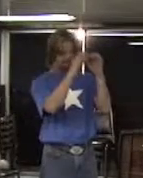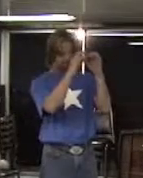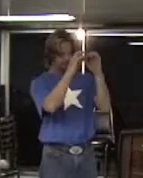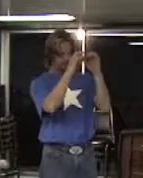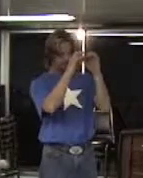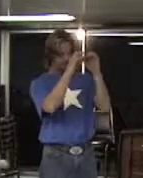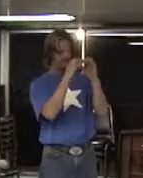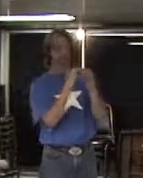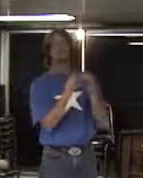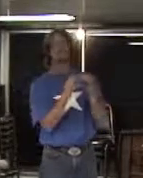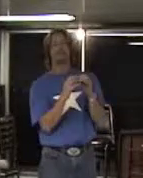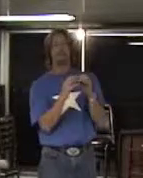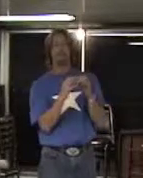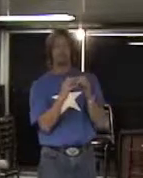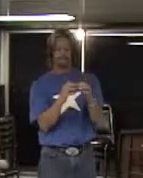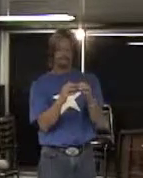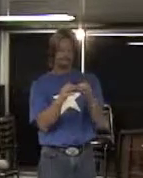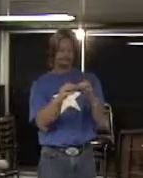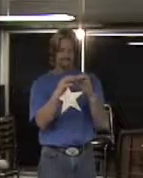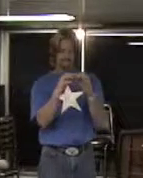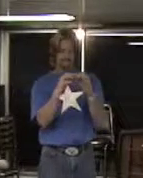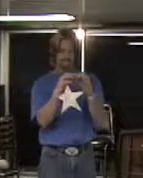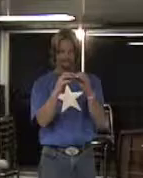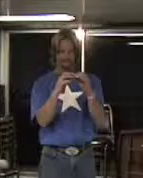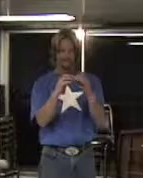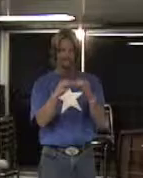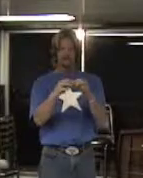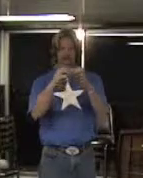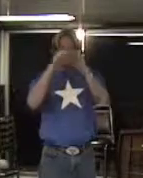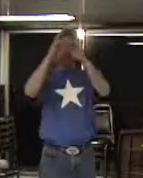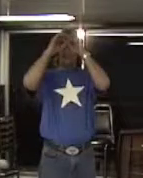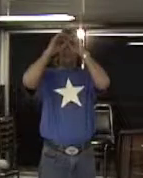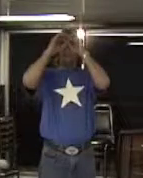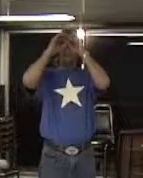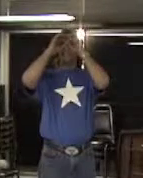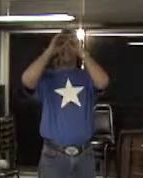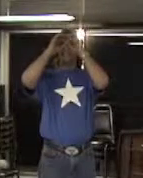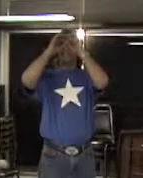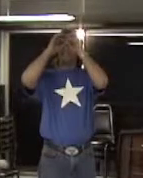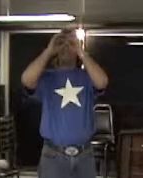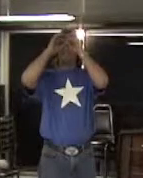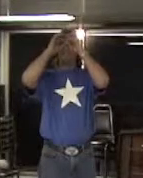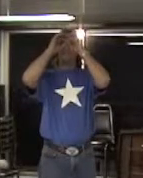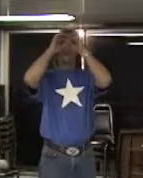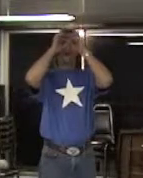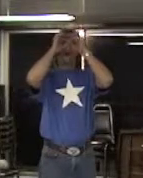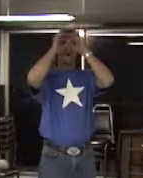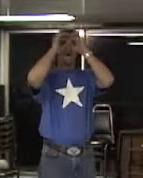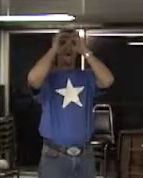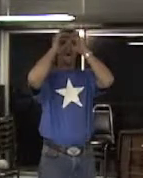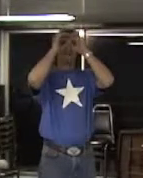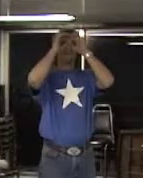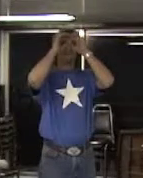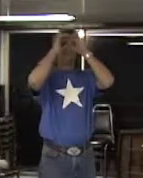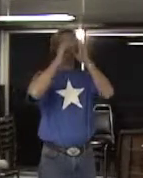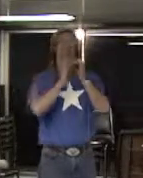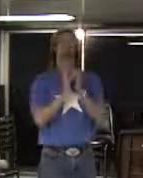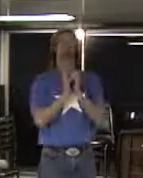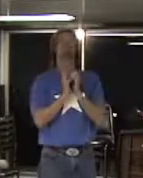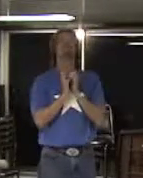They look beautiful. They were out like five years ago at least. I mean, you put them on and wow. Wow, I